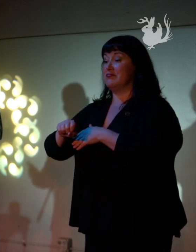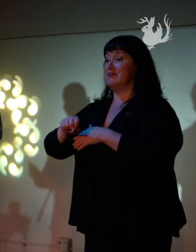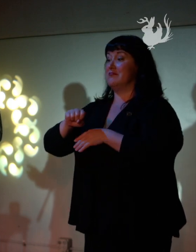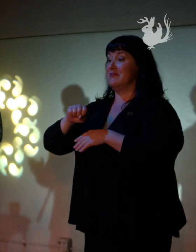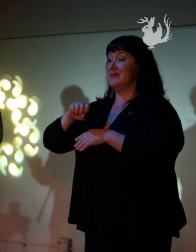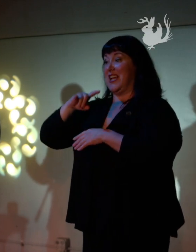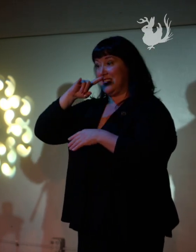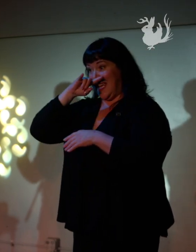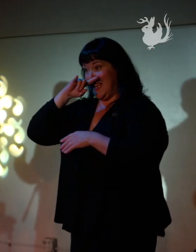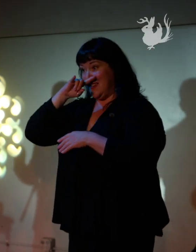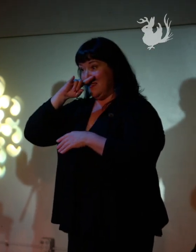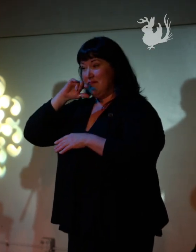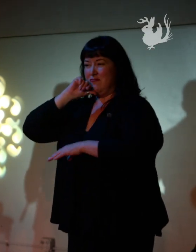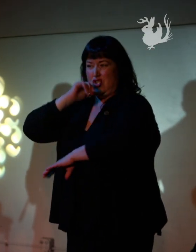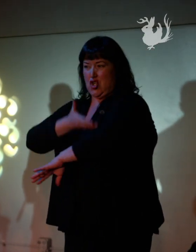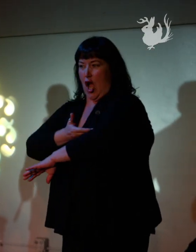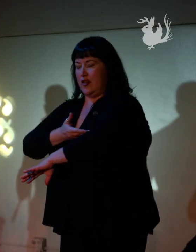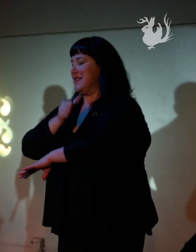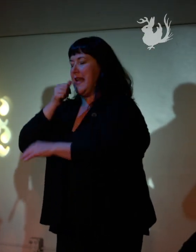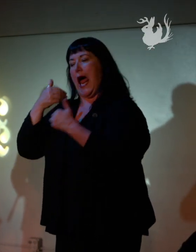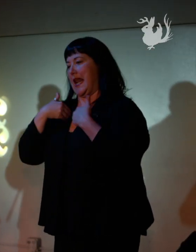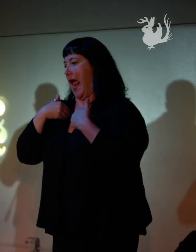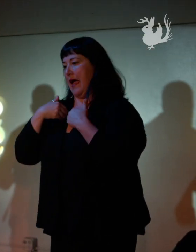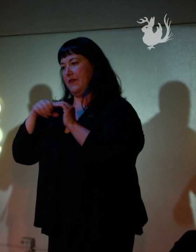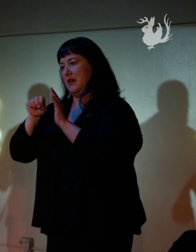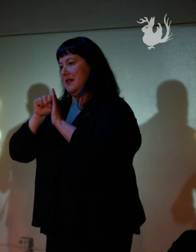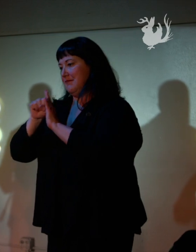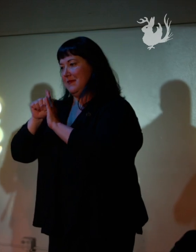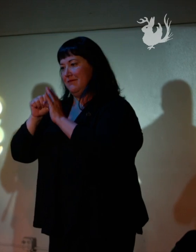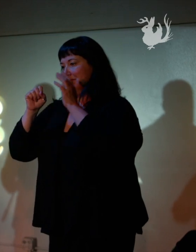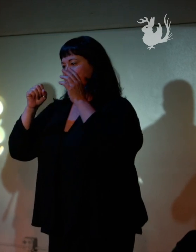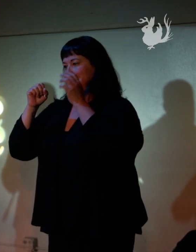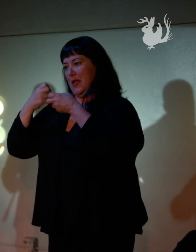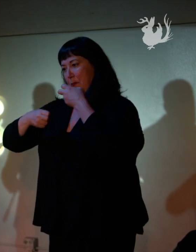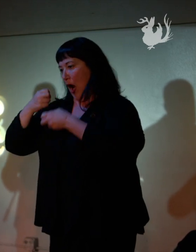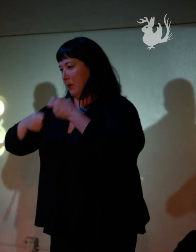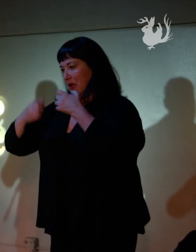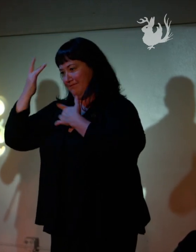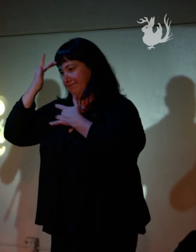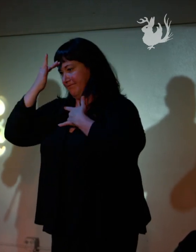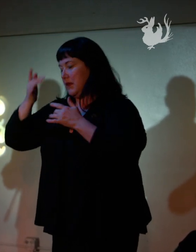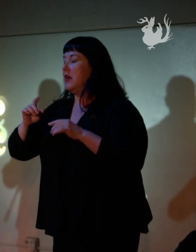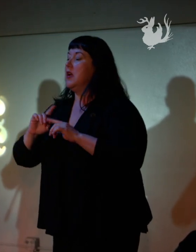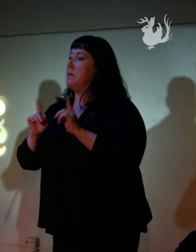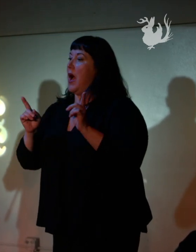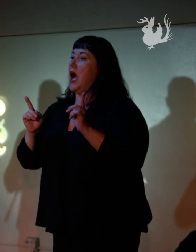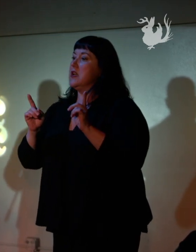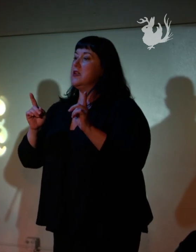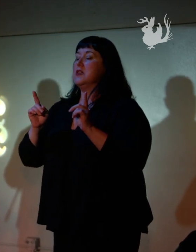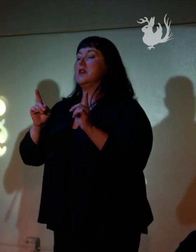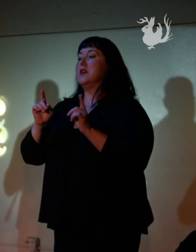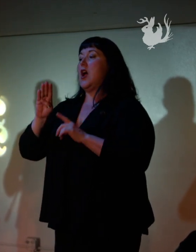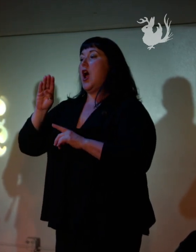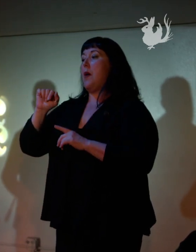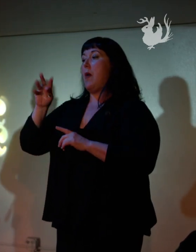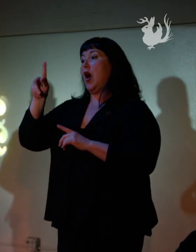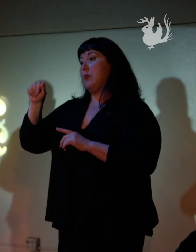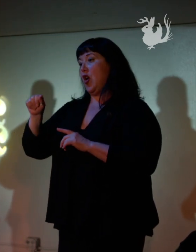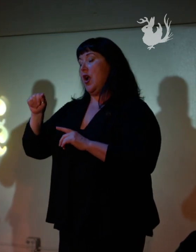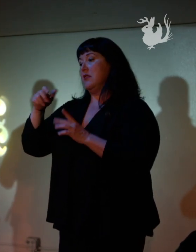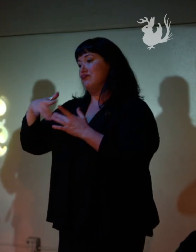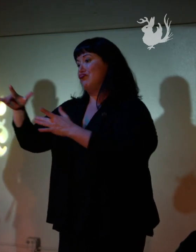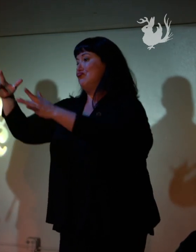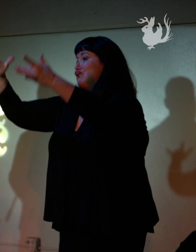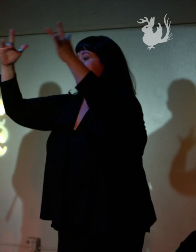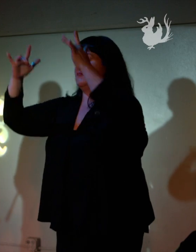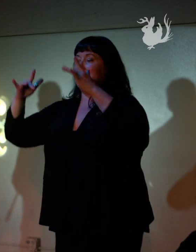daughter did not have the syndrome. But beyond that, she basically traveled, played the virginal, was